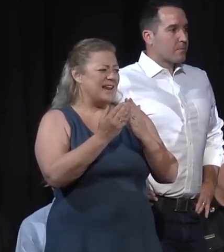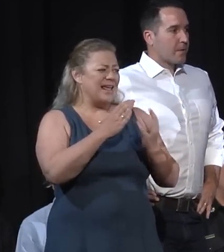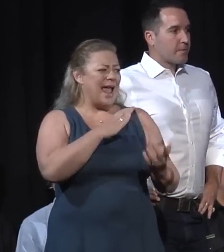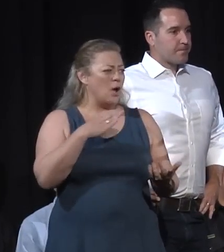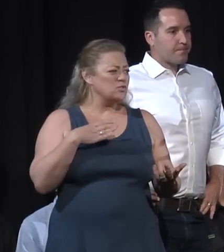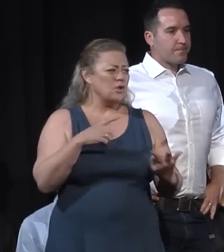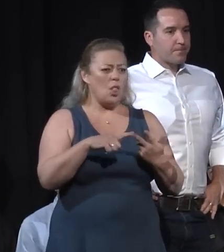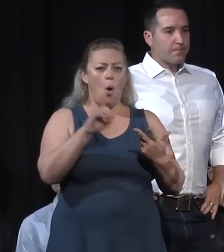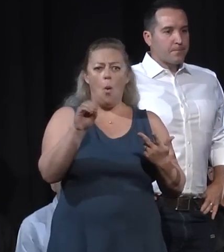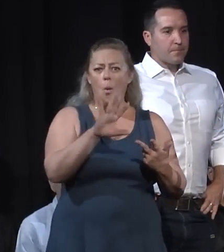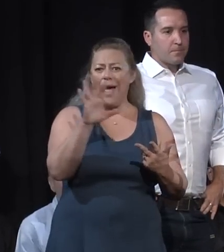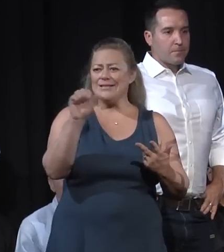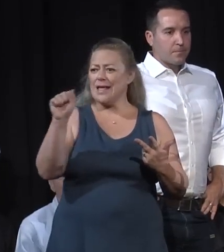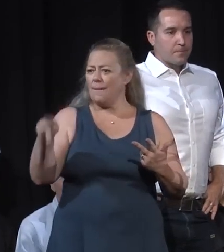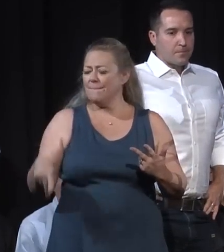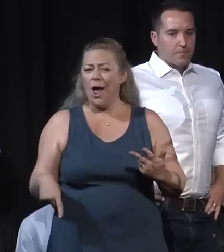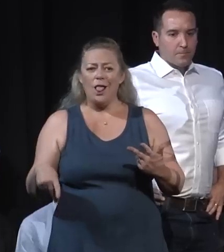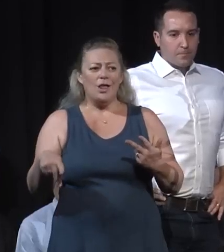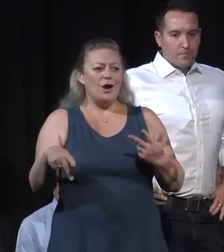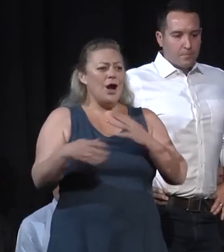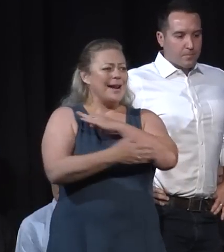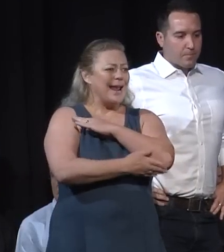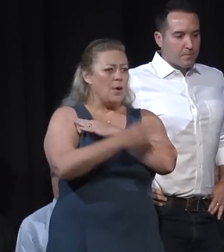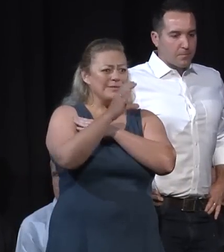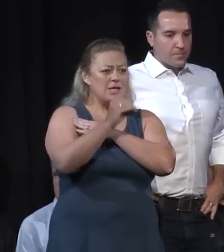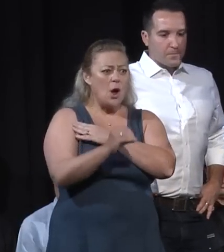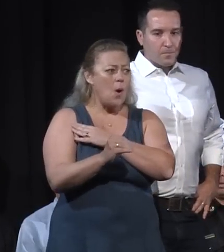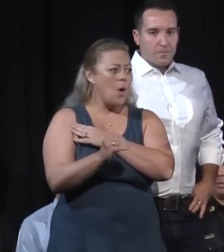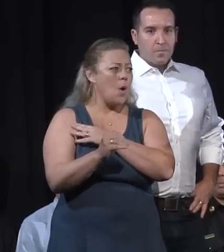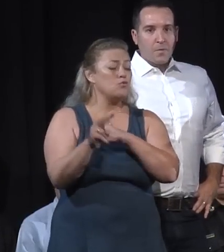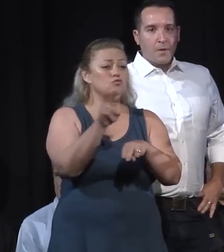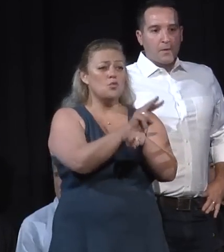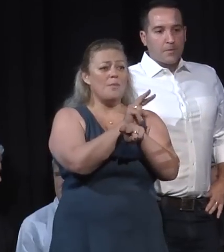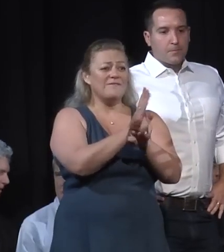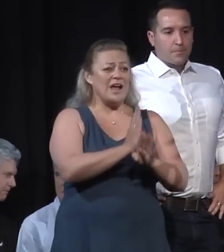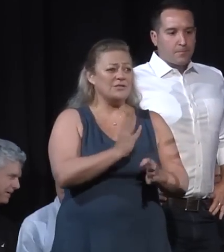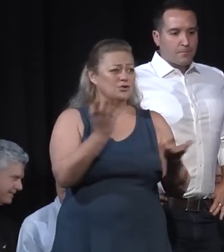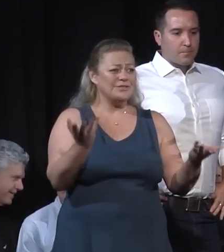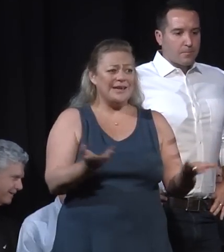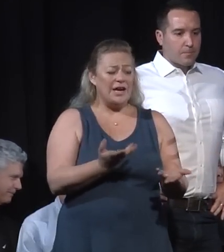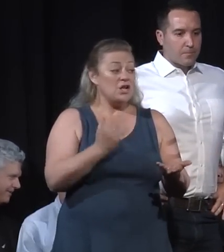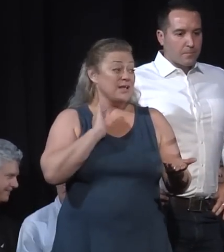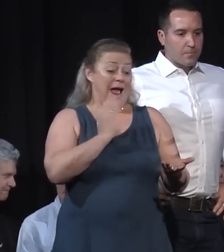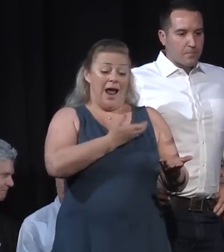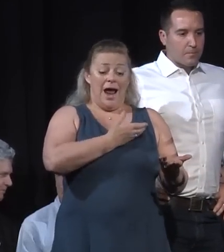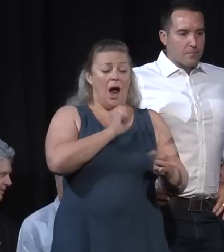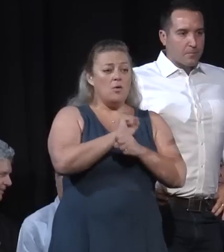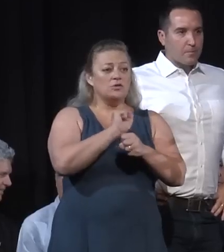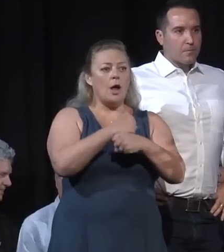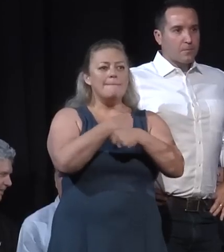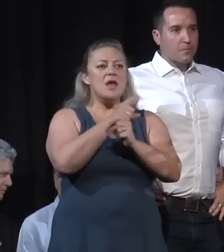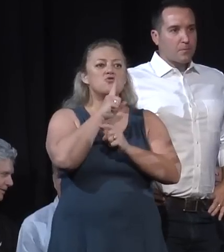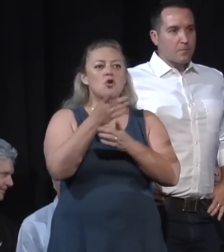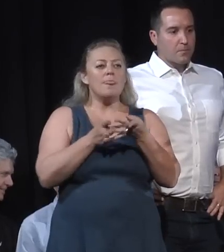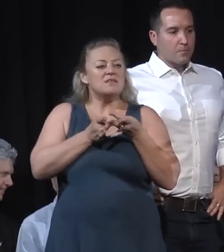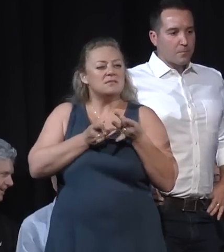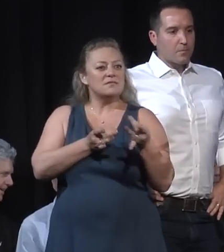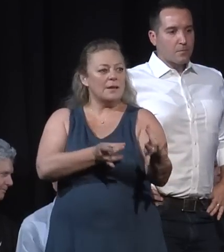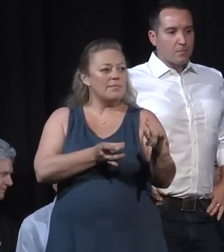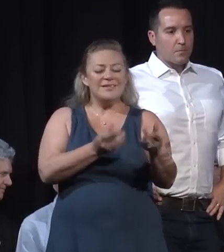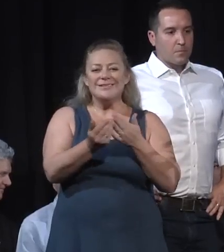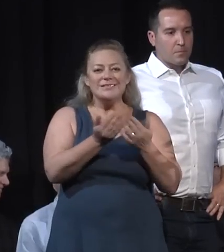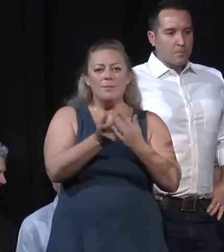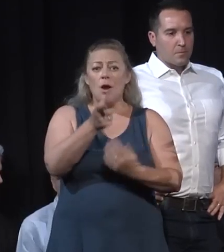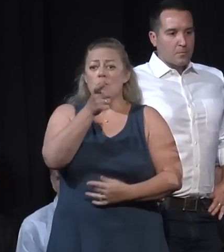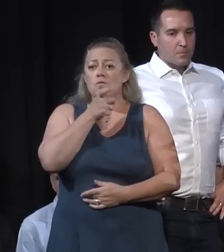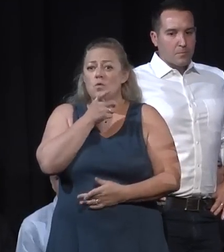here. Our county CEO is here. Our supervisors are here. It's our job to make sure this is seamless. It doesn't matter to you who provides the service.